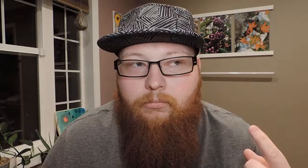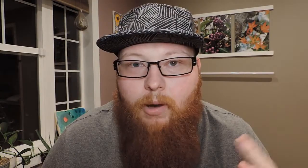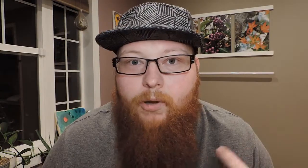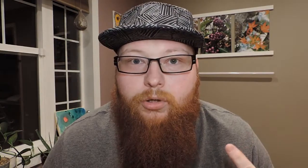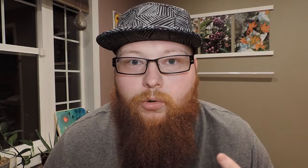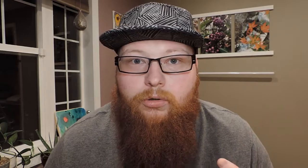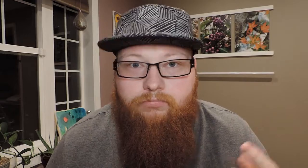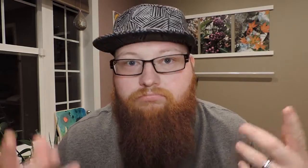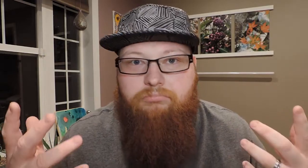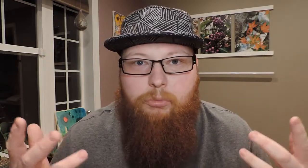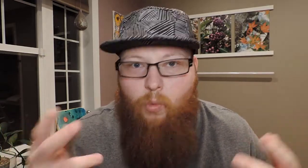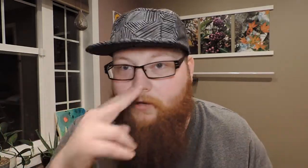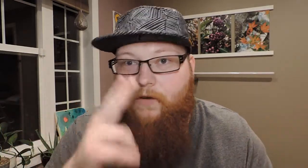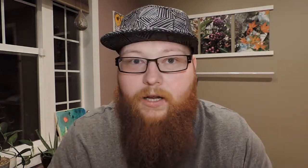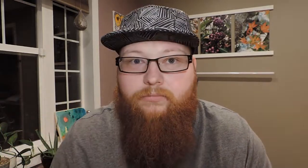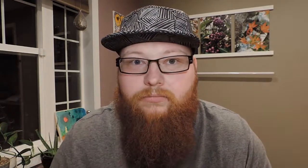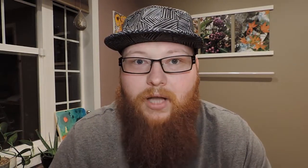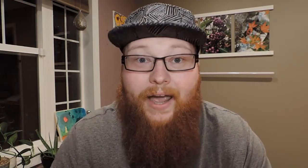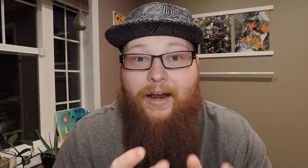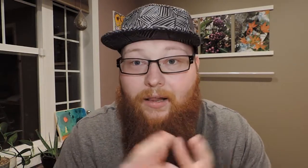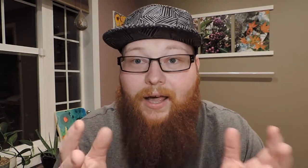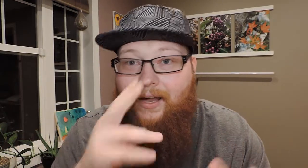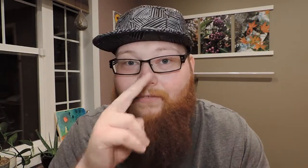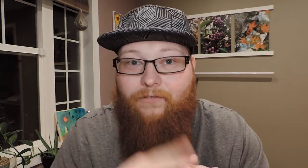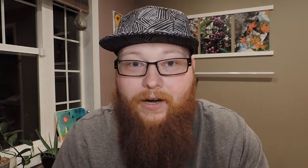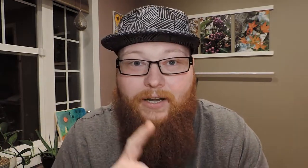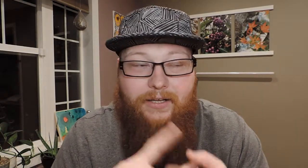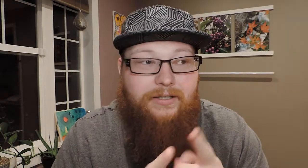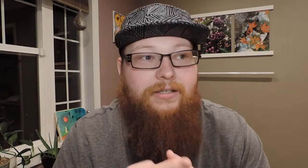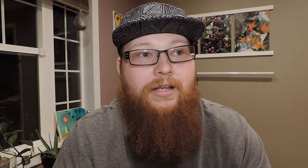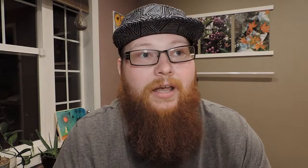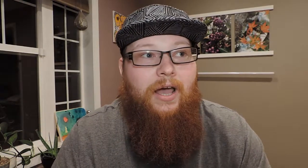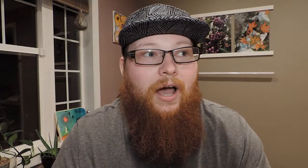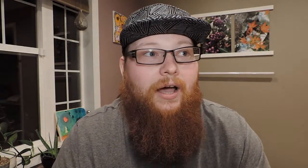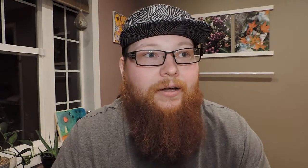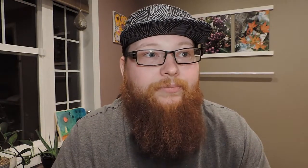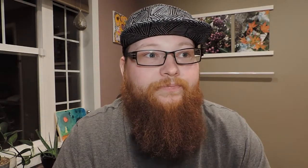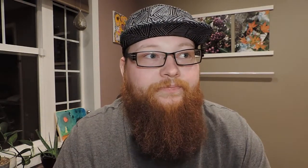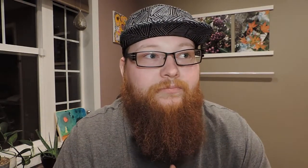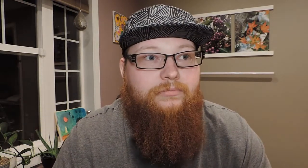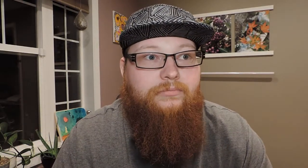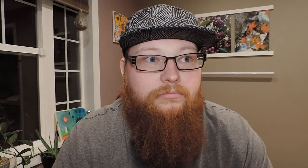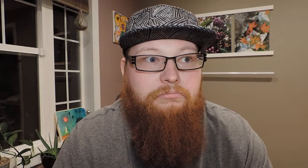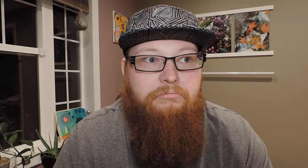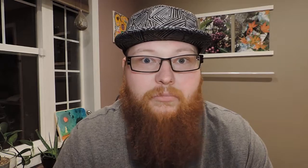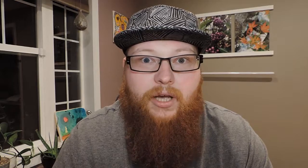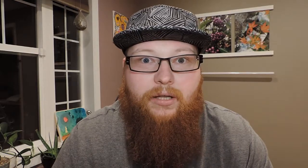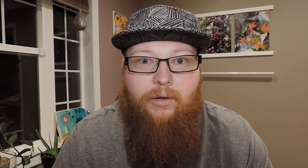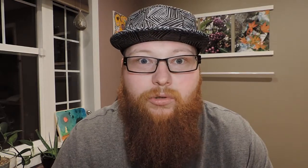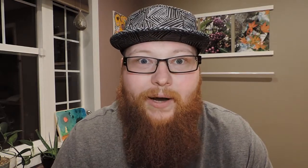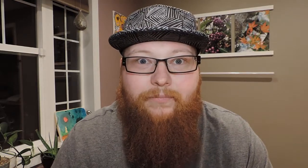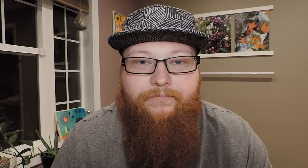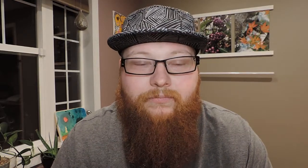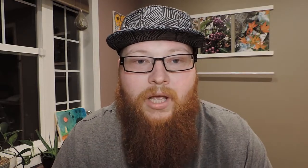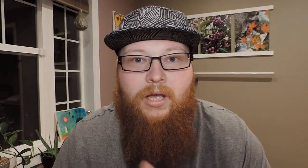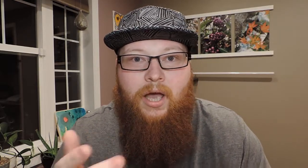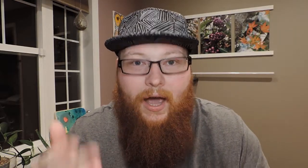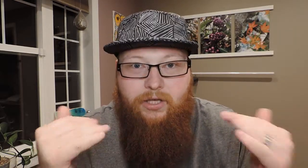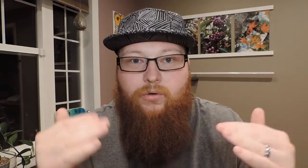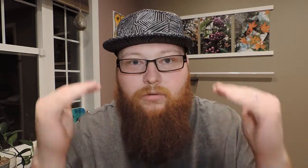My middle school was fun. I had a lot of friends. Um, yeah, it was great. High school,